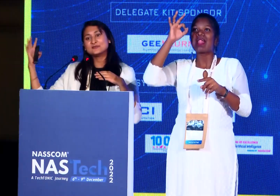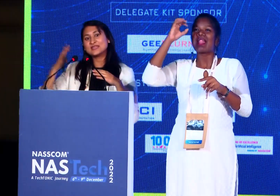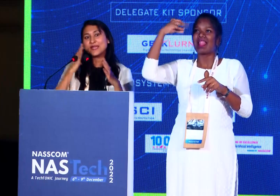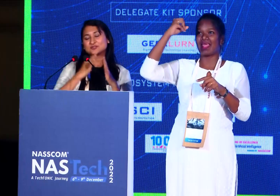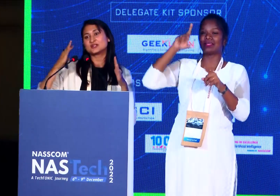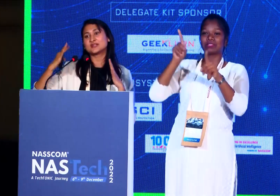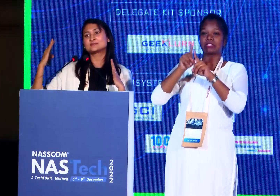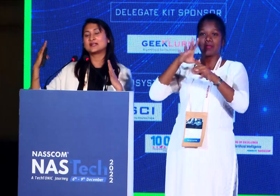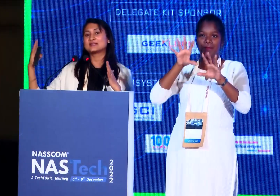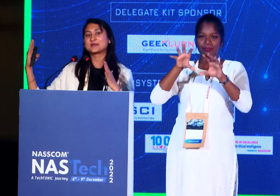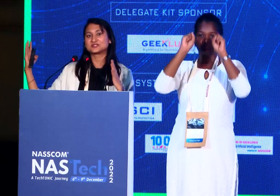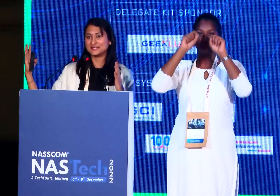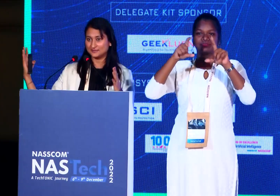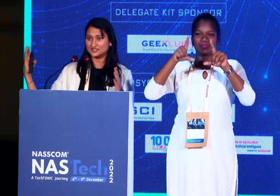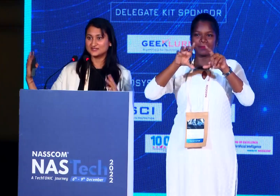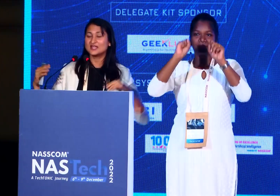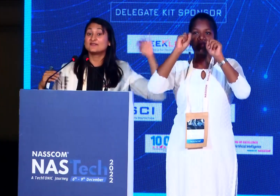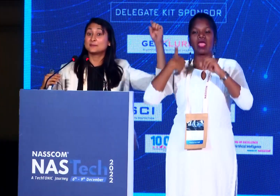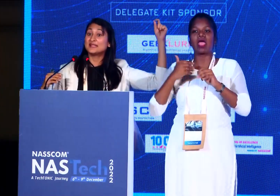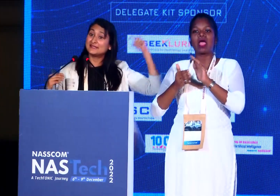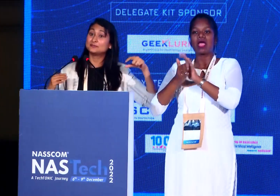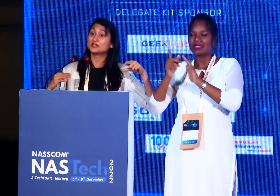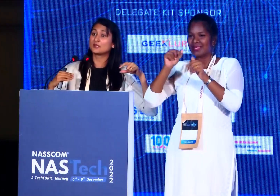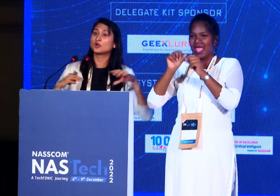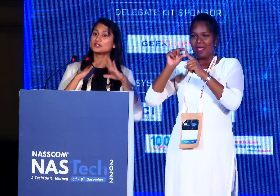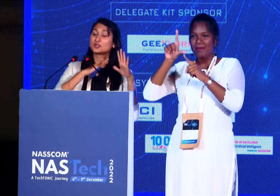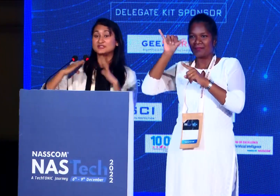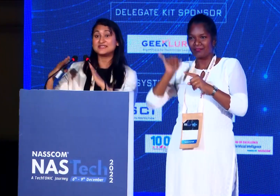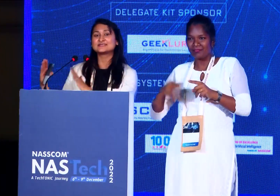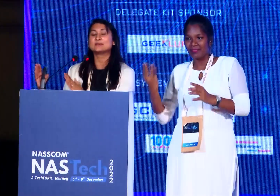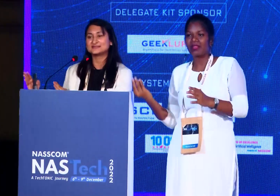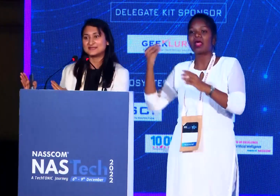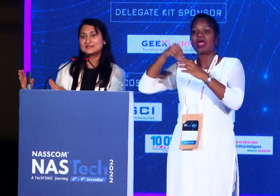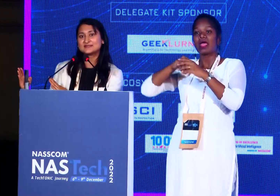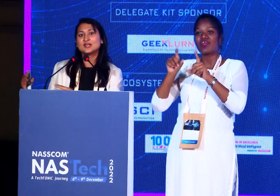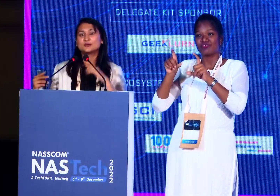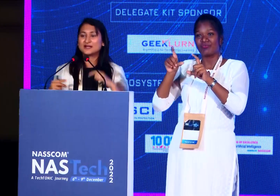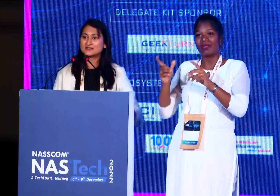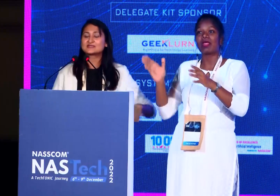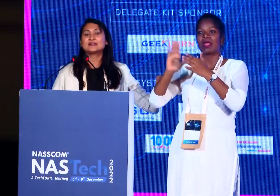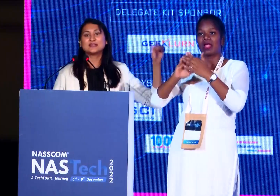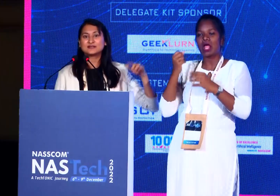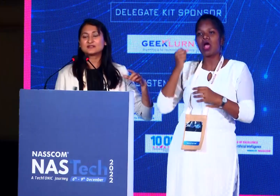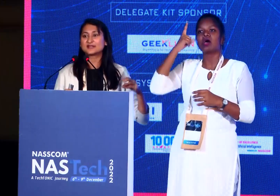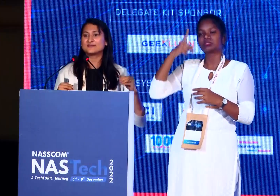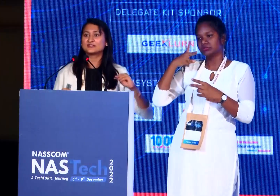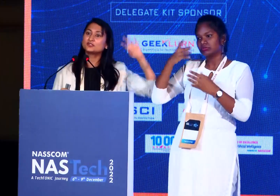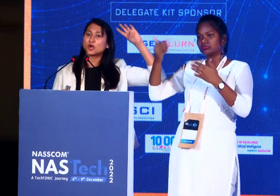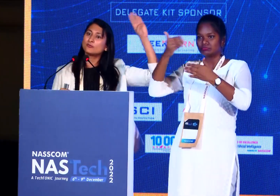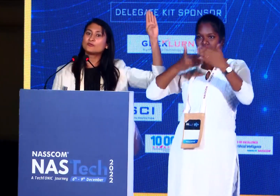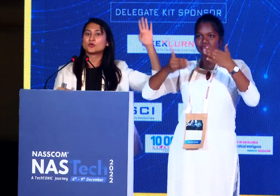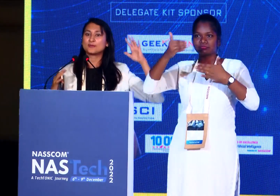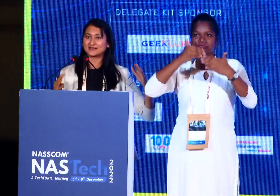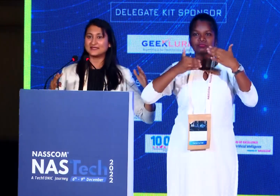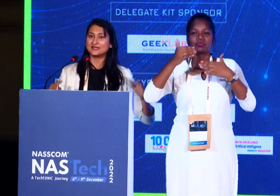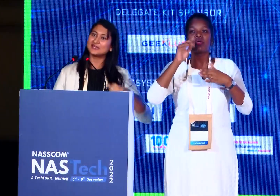And then we capture it as multispectral images. We apply deep learning models on these image sets to understand and derive at the